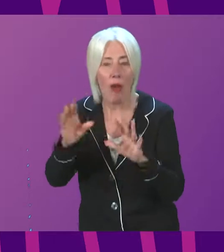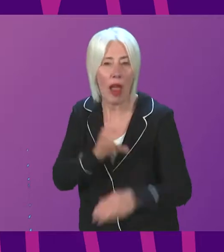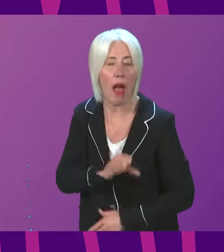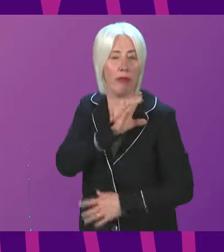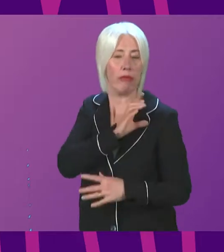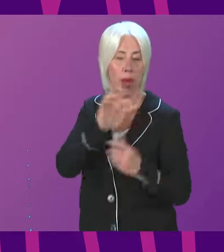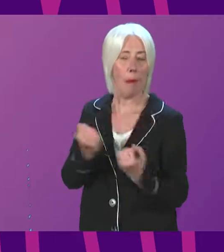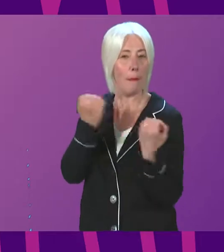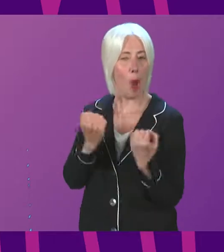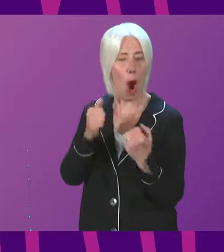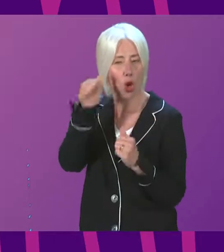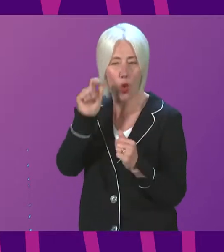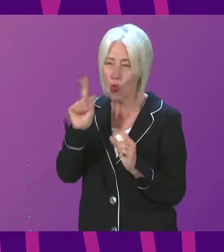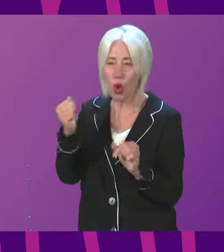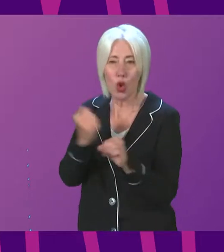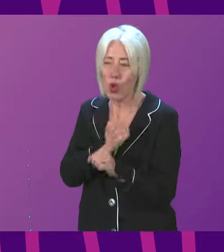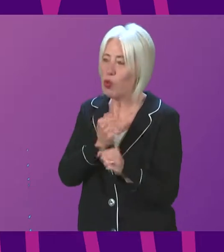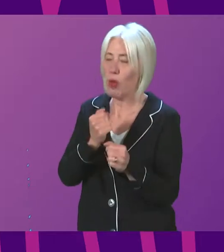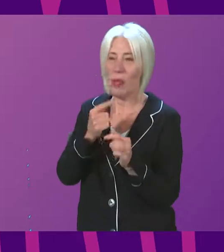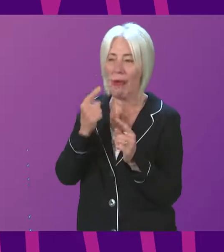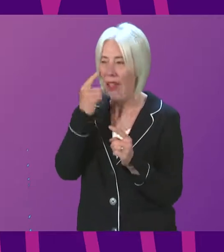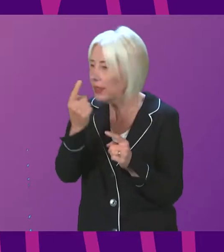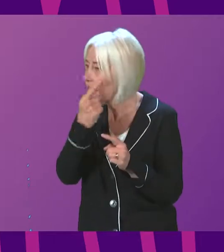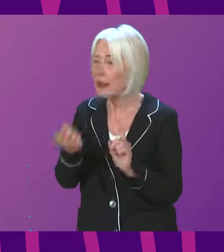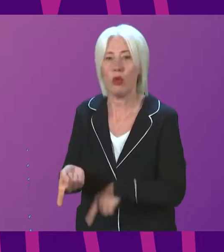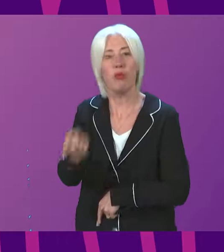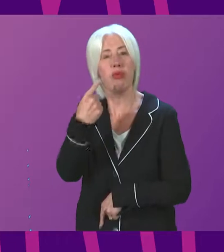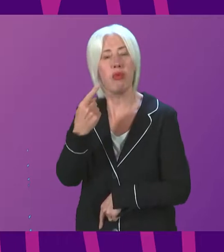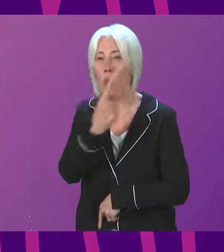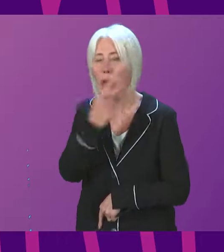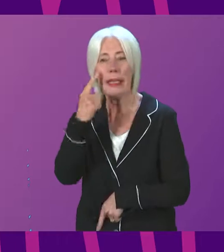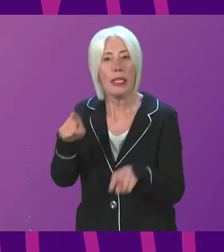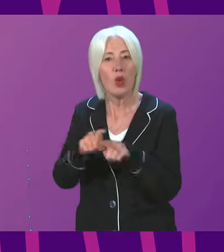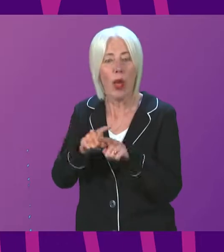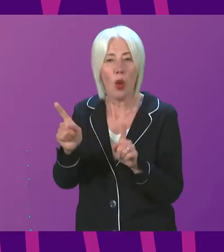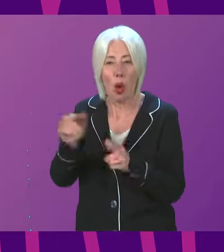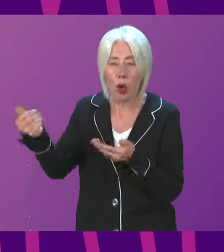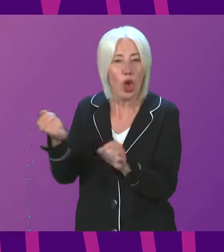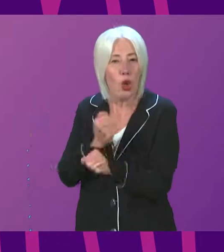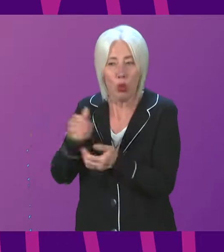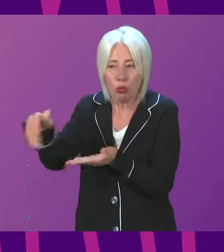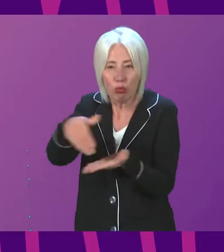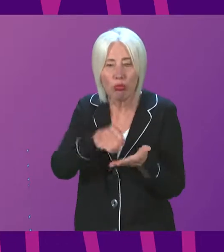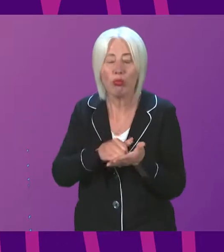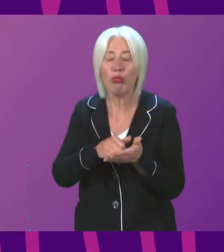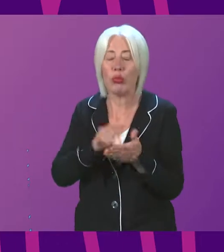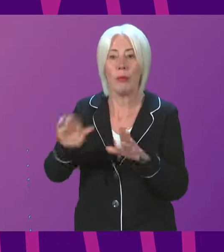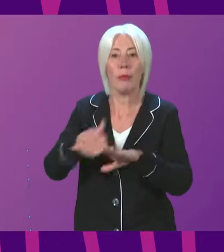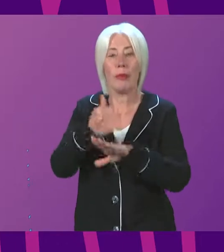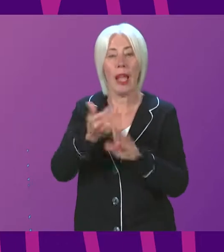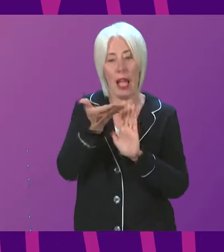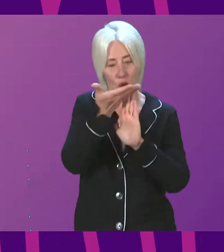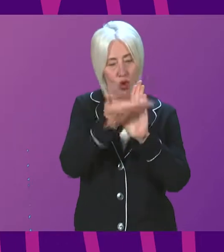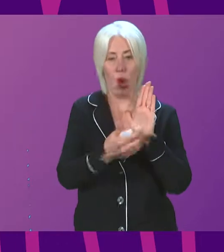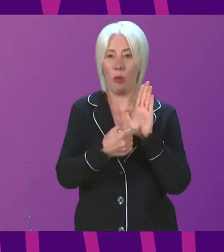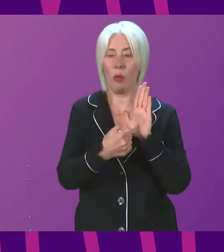documents and evidence and to call witnesses. The 2005 Act requires that Ministers set the terms of reference for any